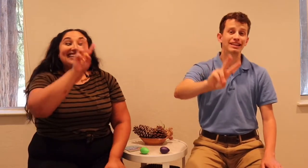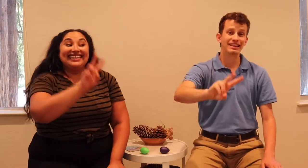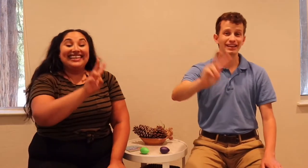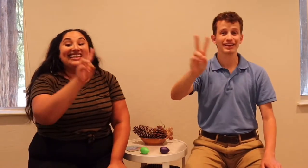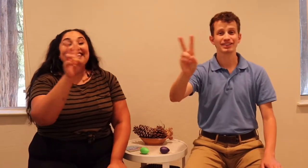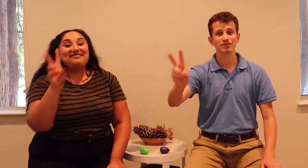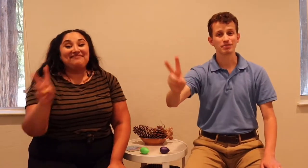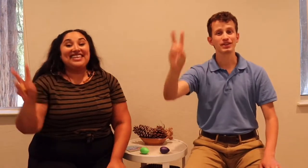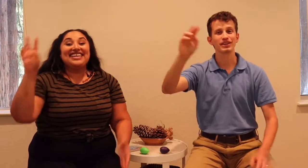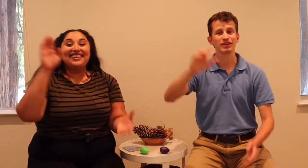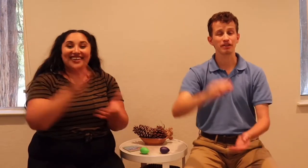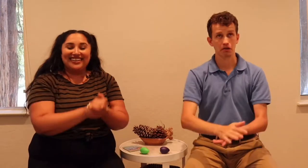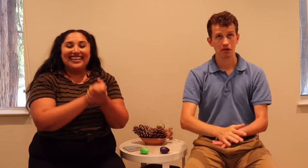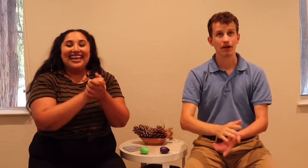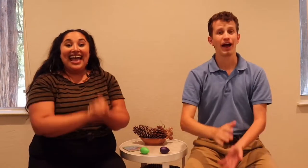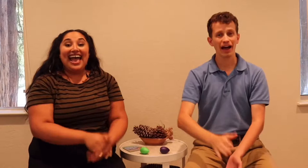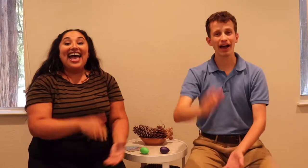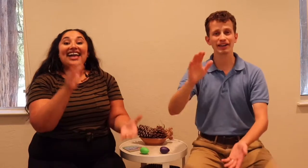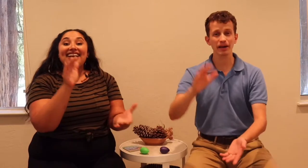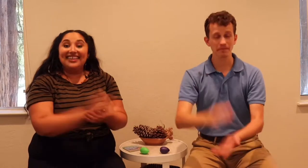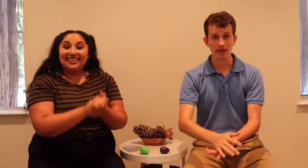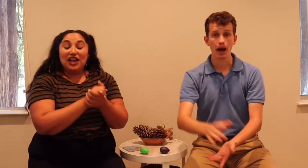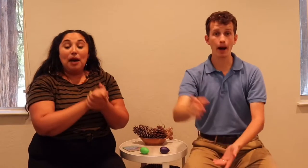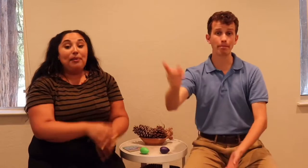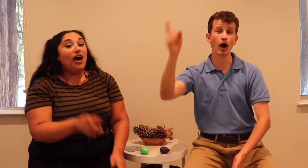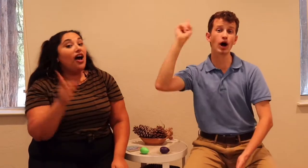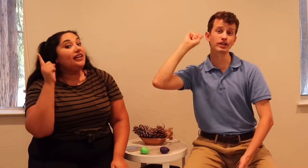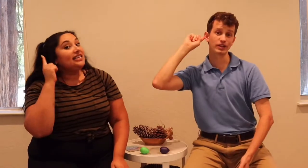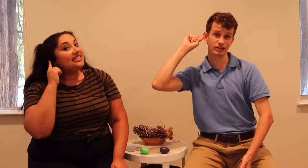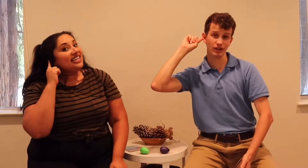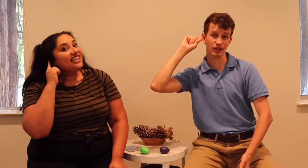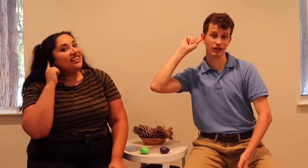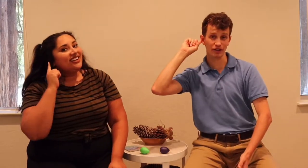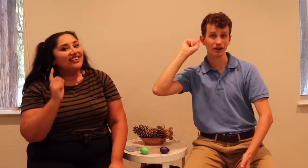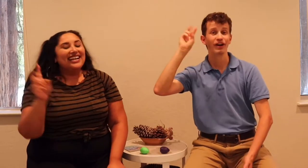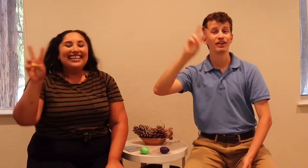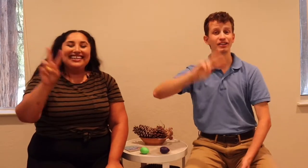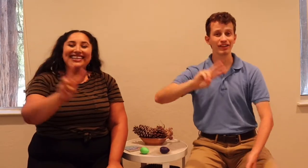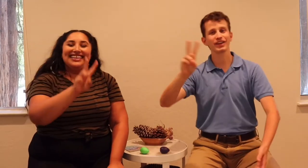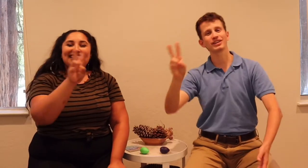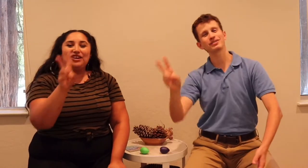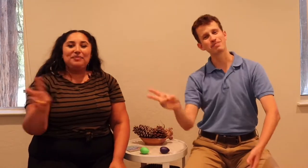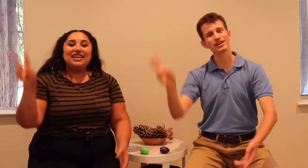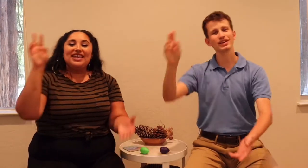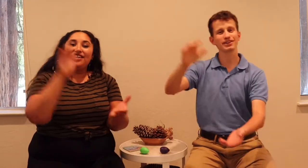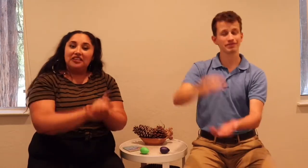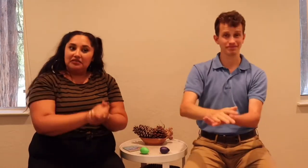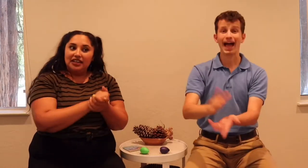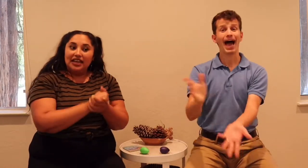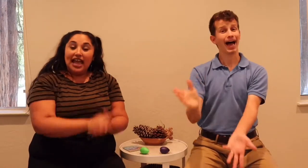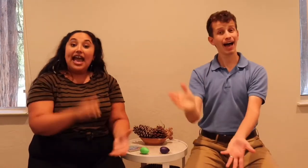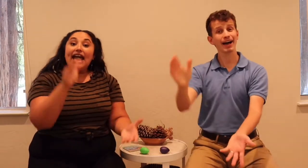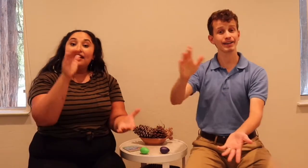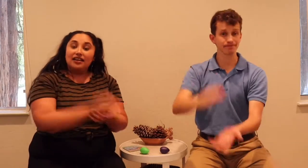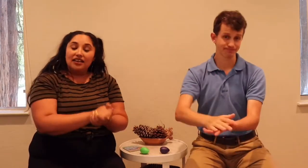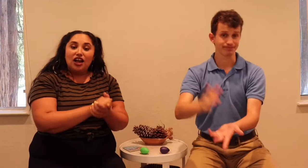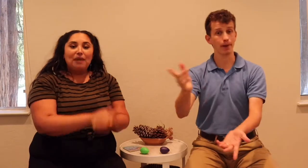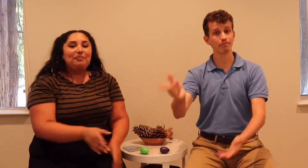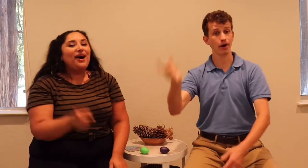Little Peter had a upon his ear. Little Peter had a upon